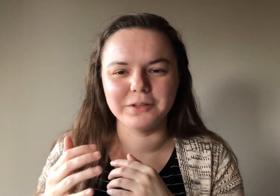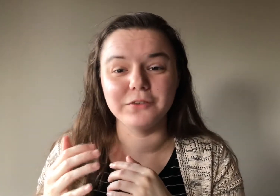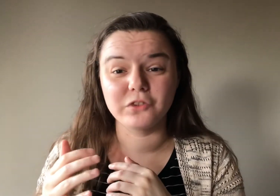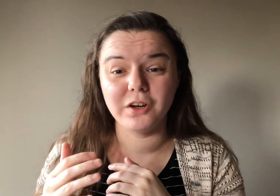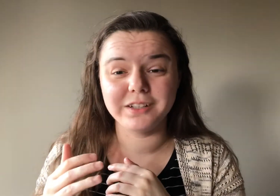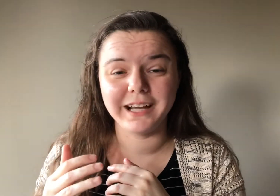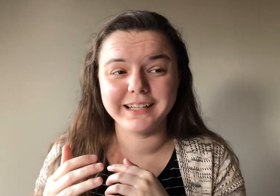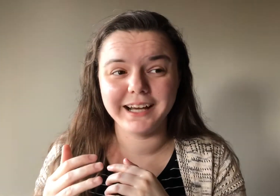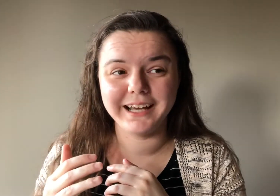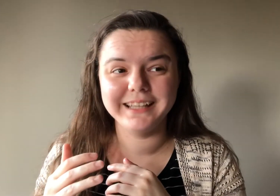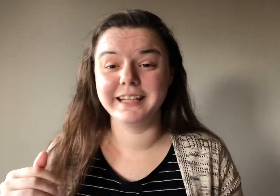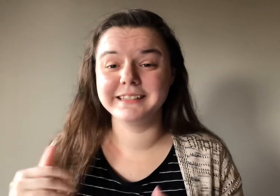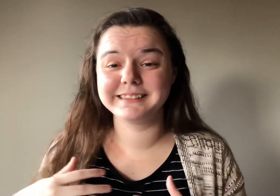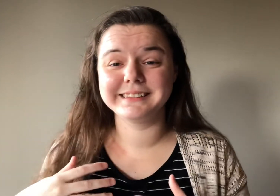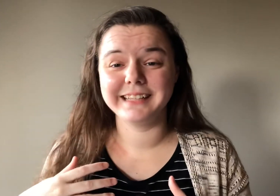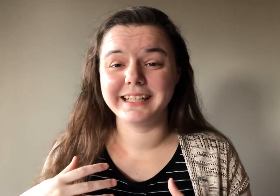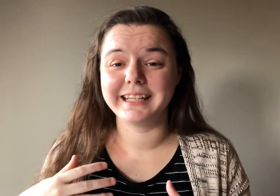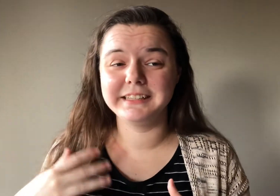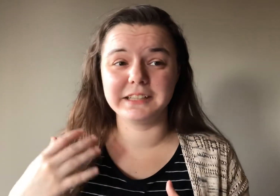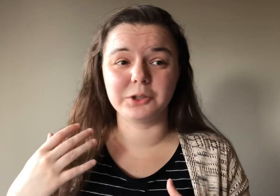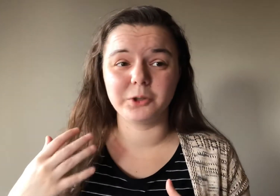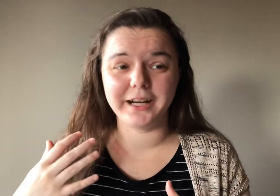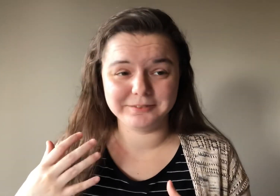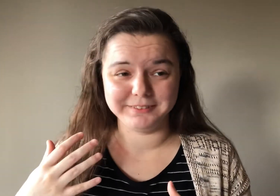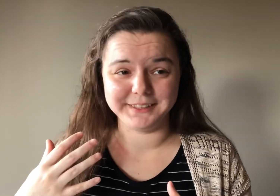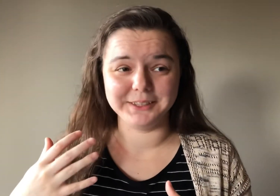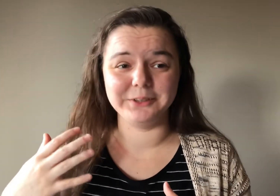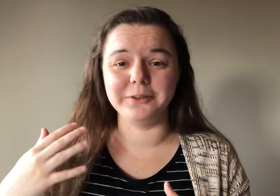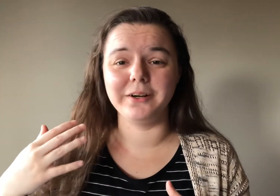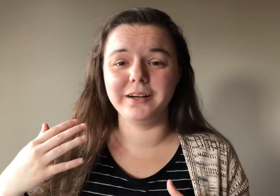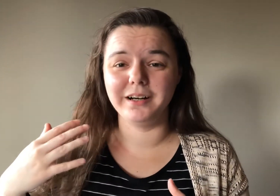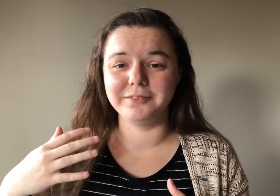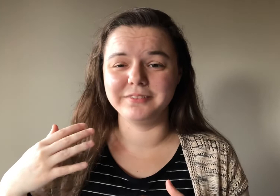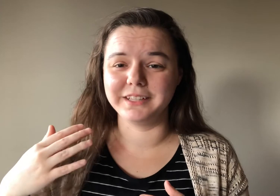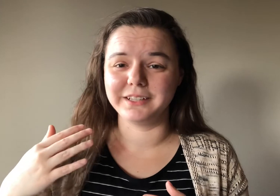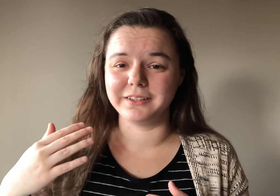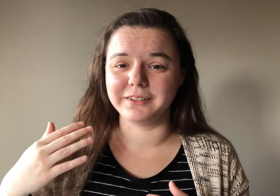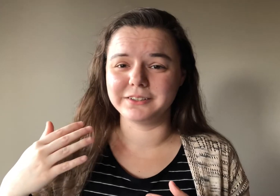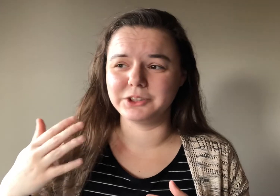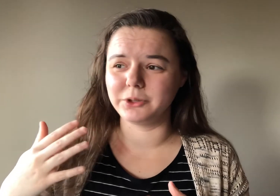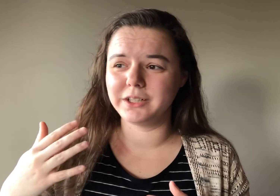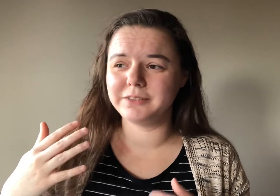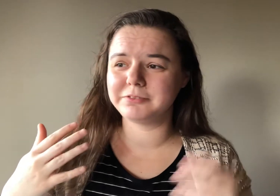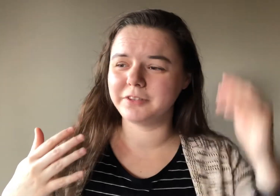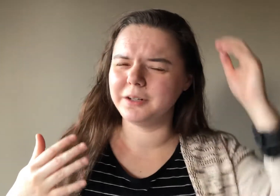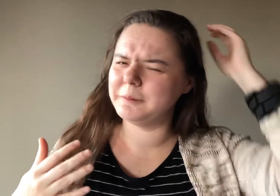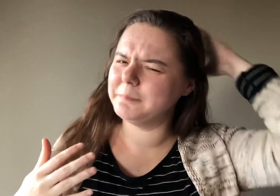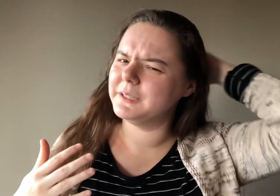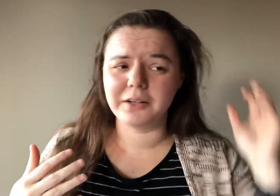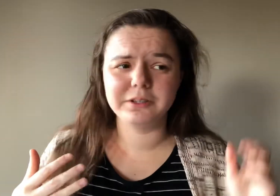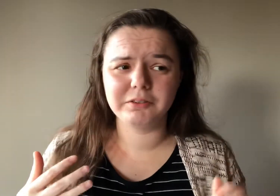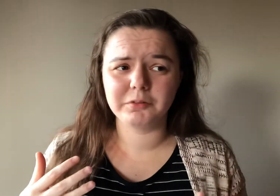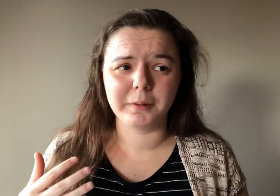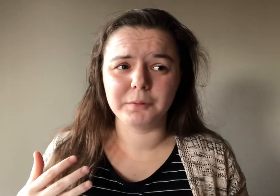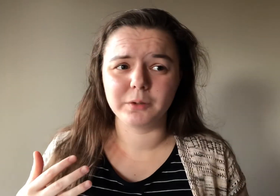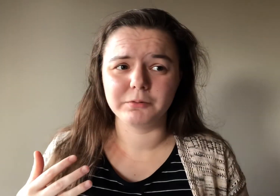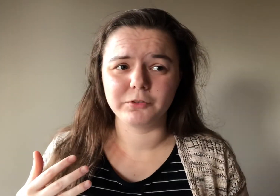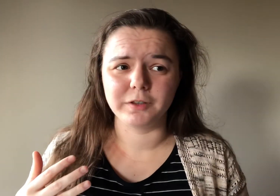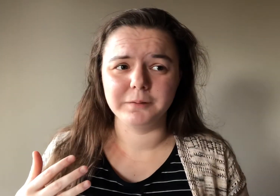is called high guy. And it's like, it's a crack video of their doka from, I don't even remember what it was from.